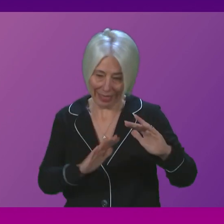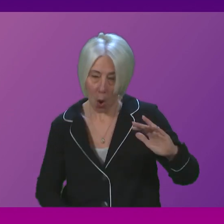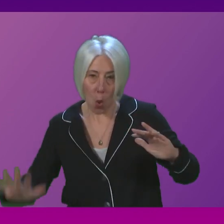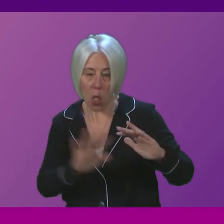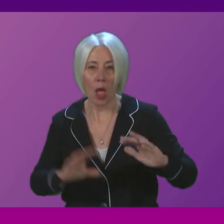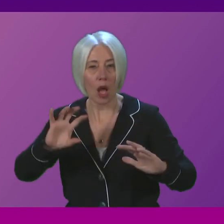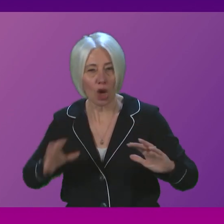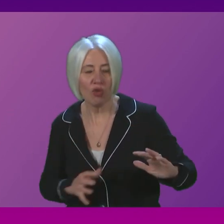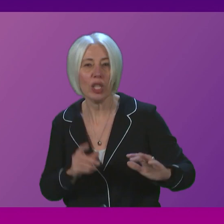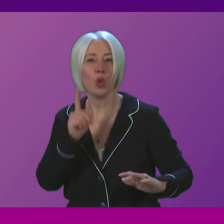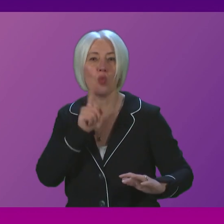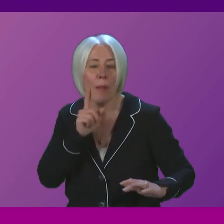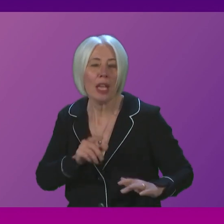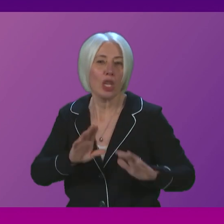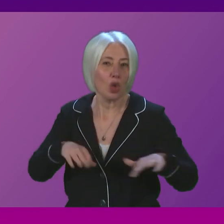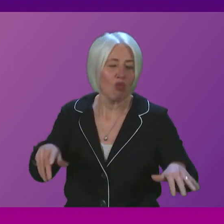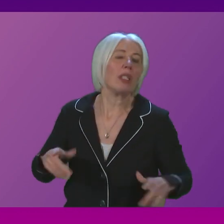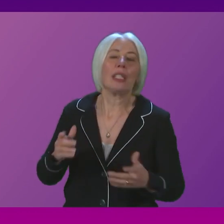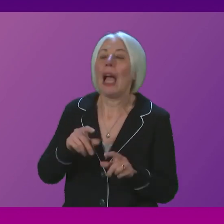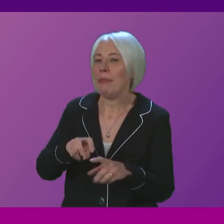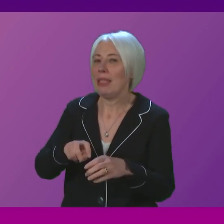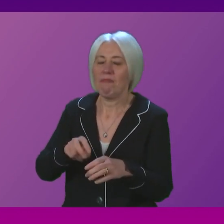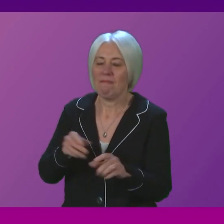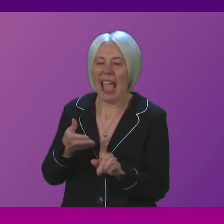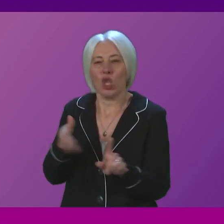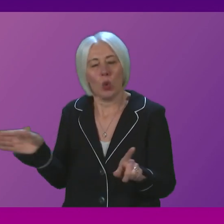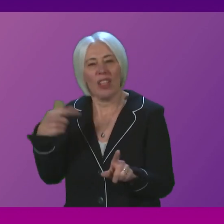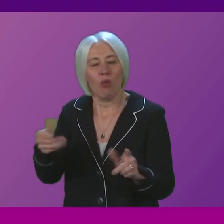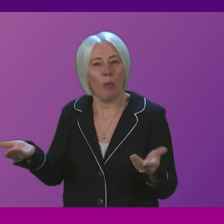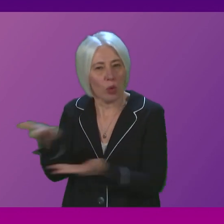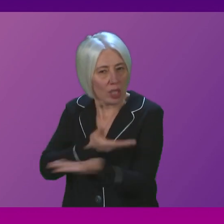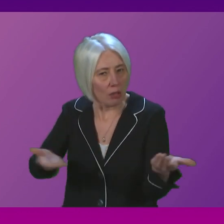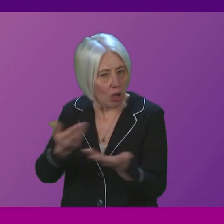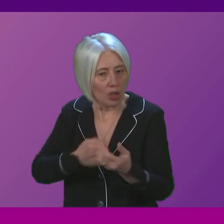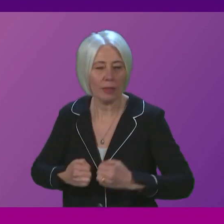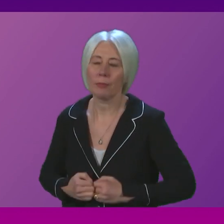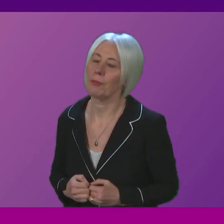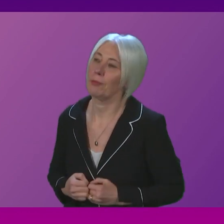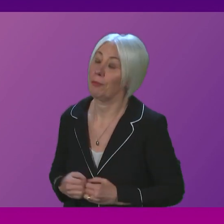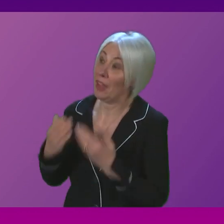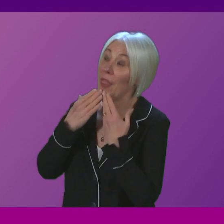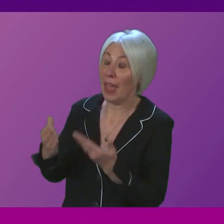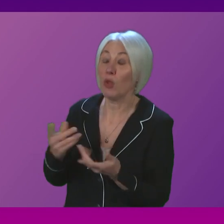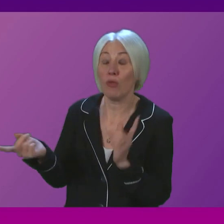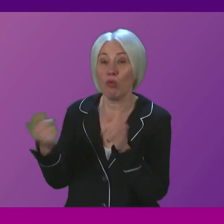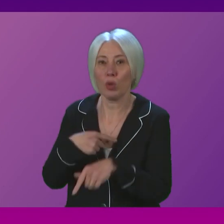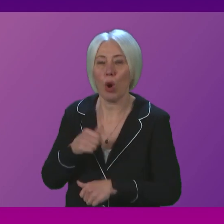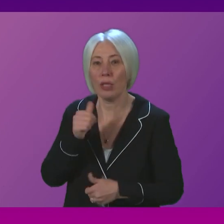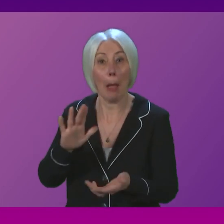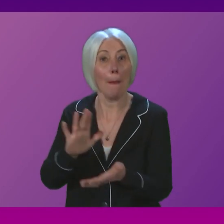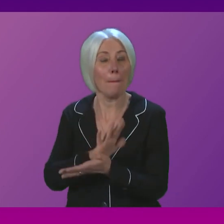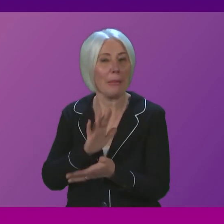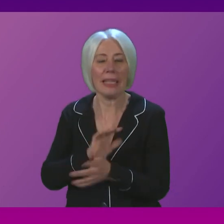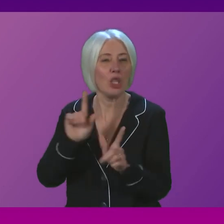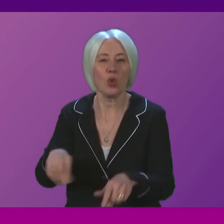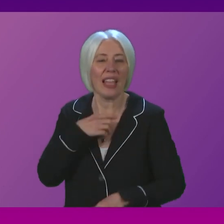people Mark Ruskel Can I thank the first minister for that response and I'm also very pleased that she didn't have to